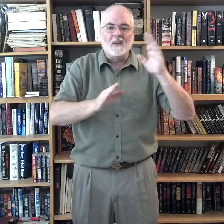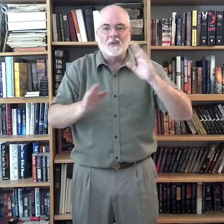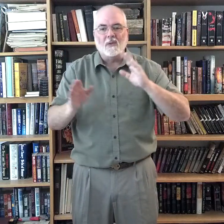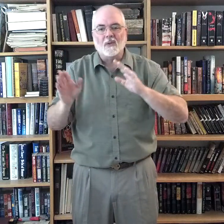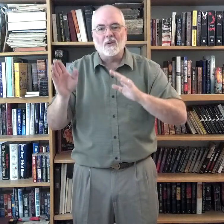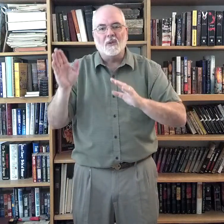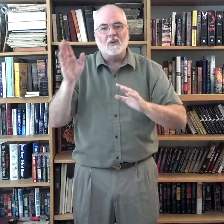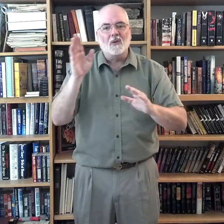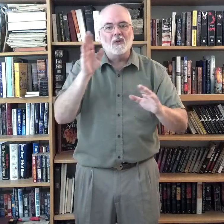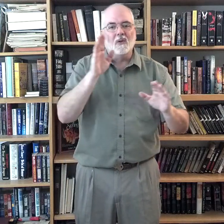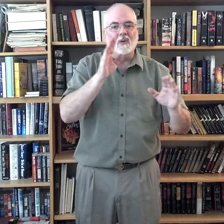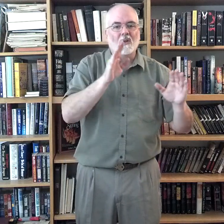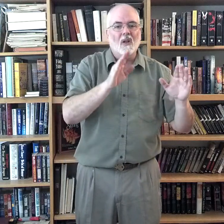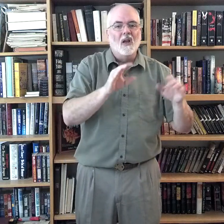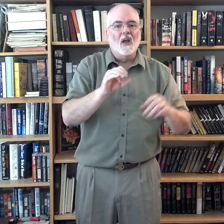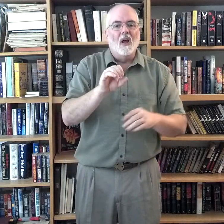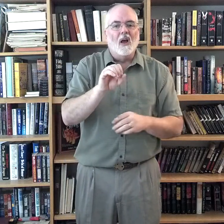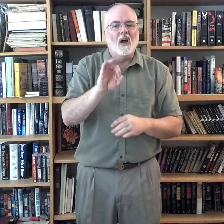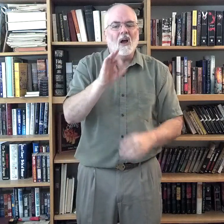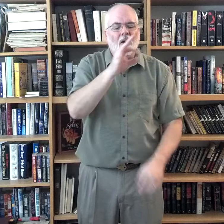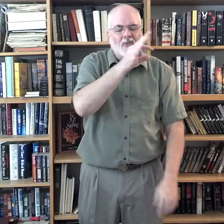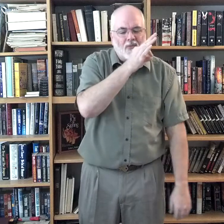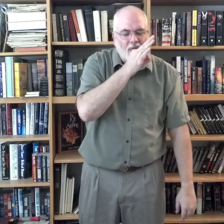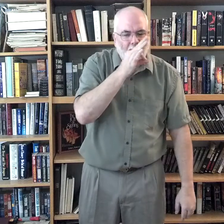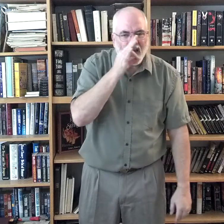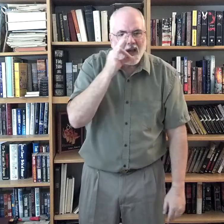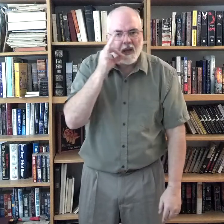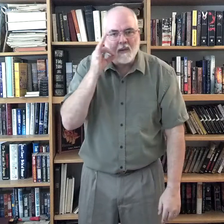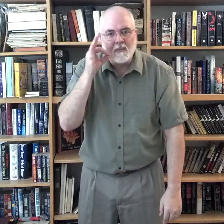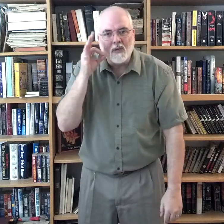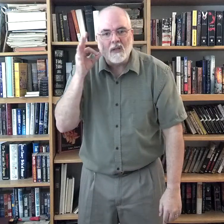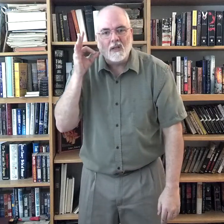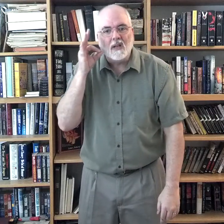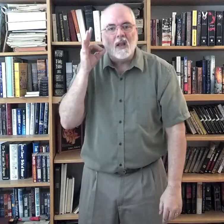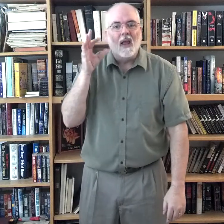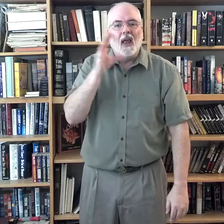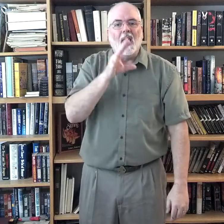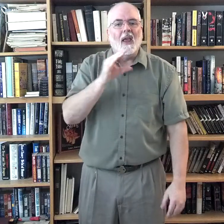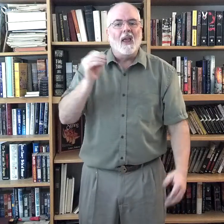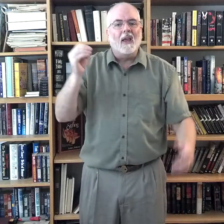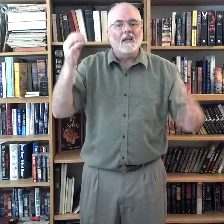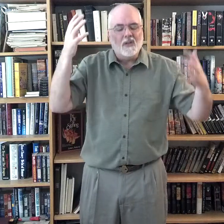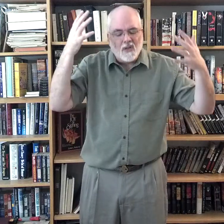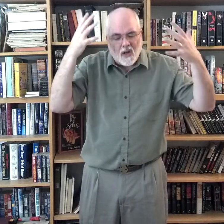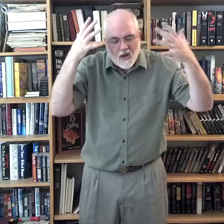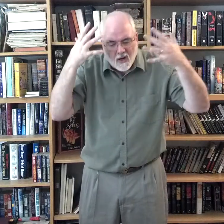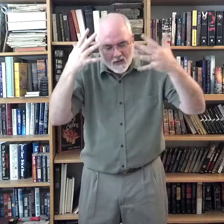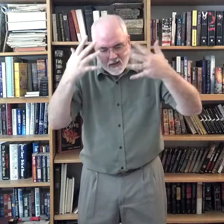of famine and darkness